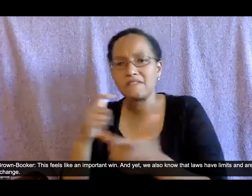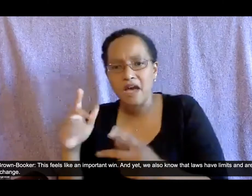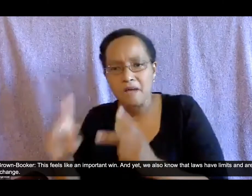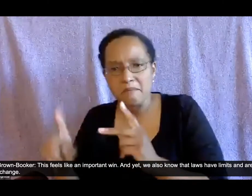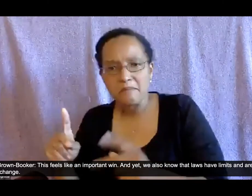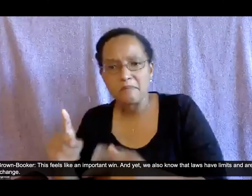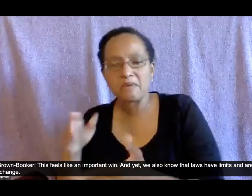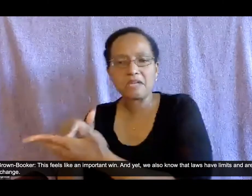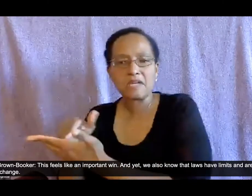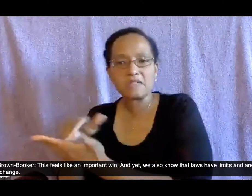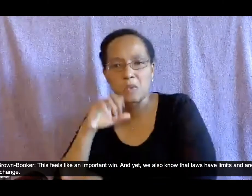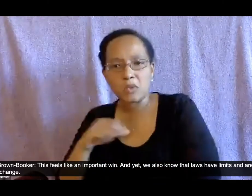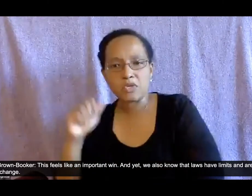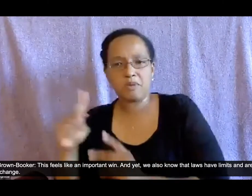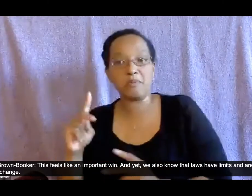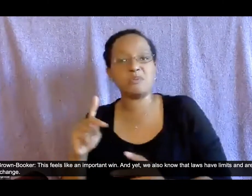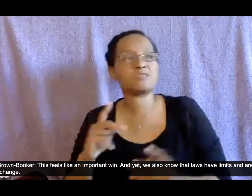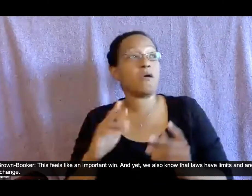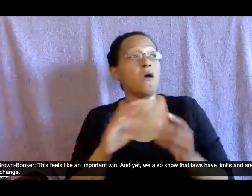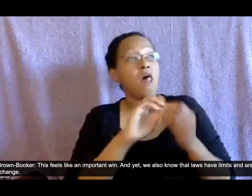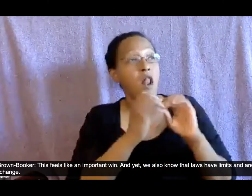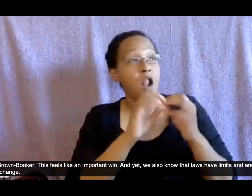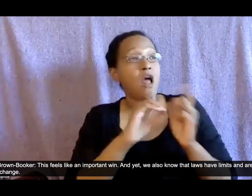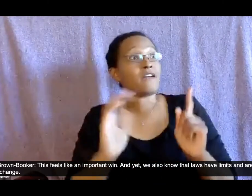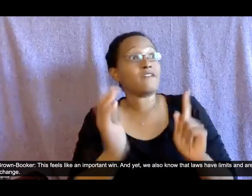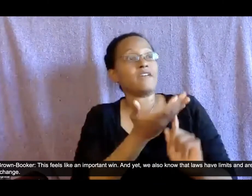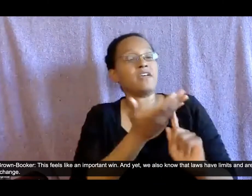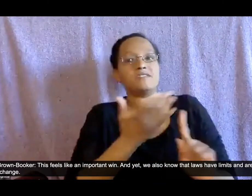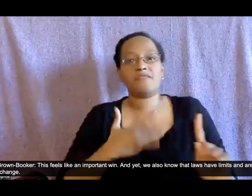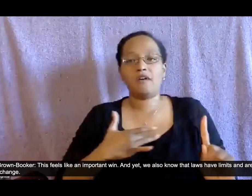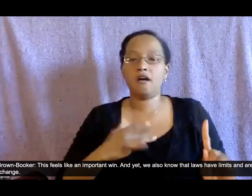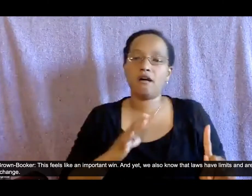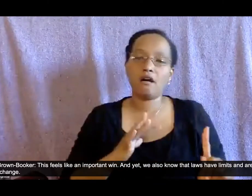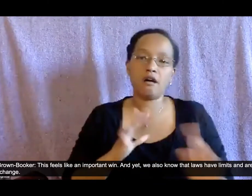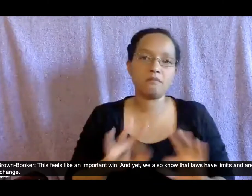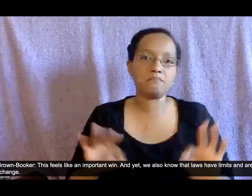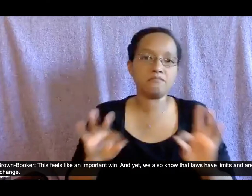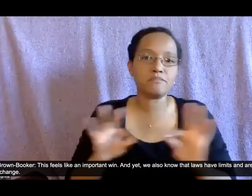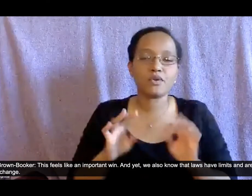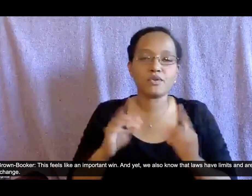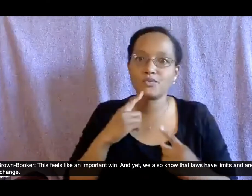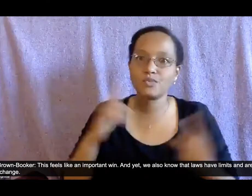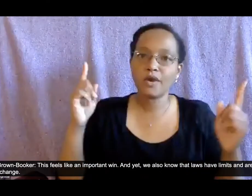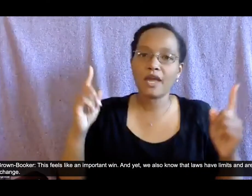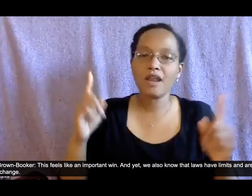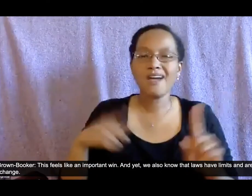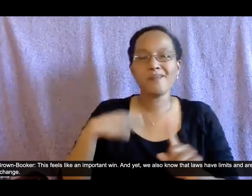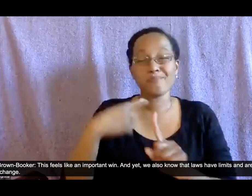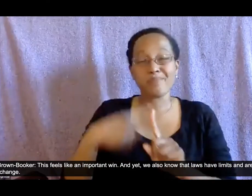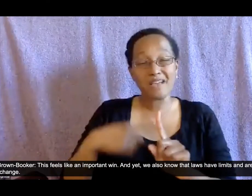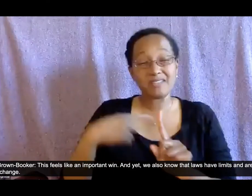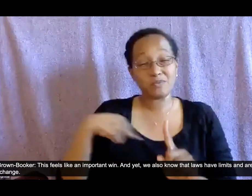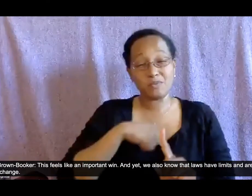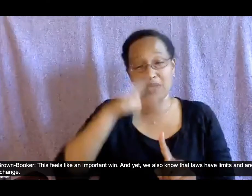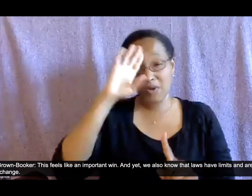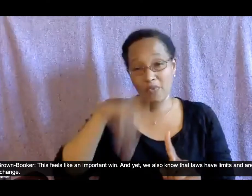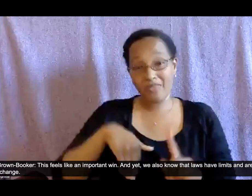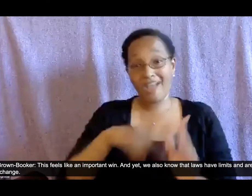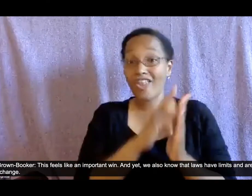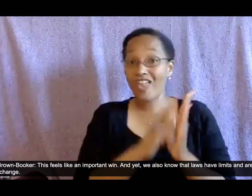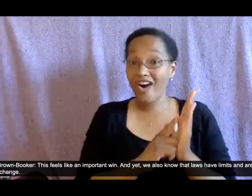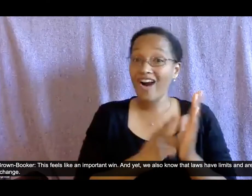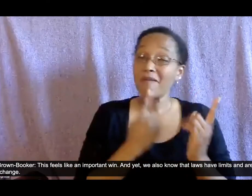important win and yet we also know that laws have limits and are only one part of social change